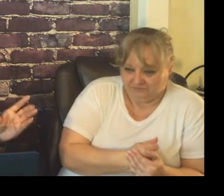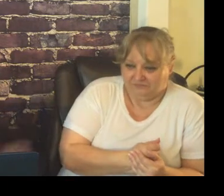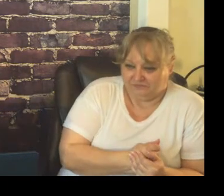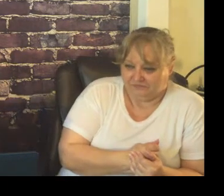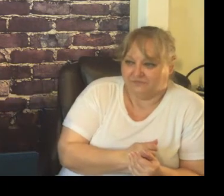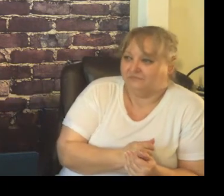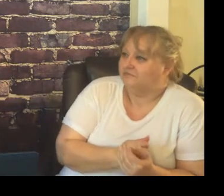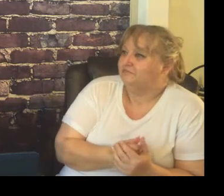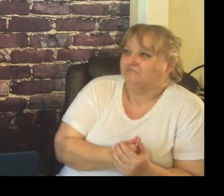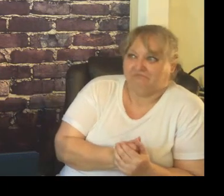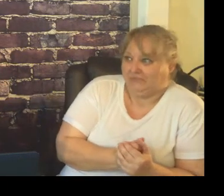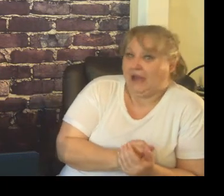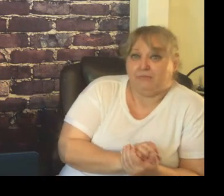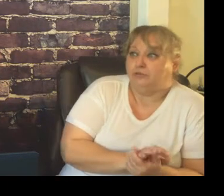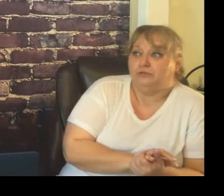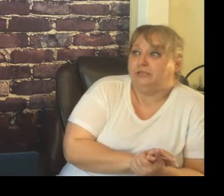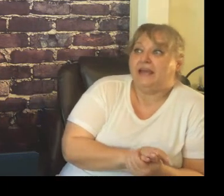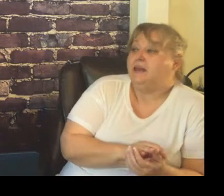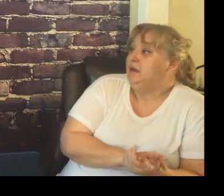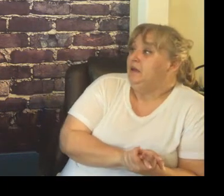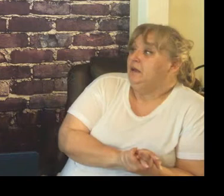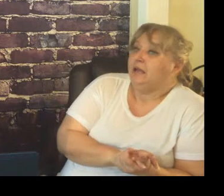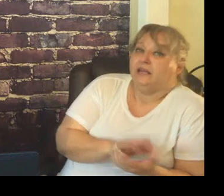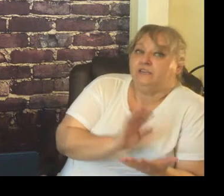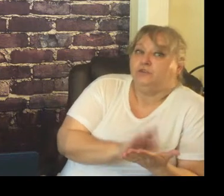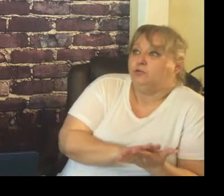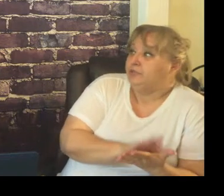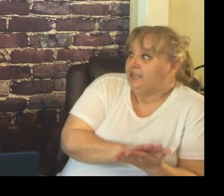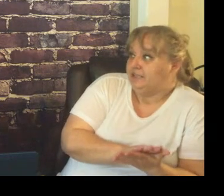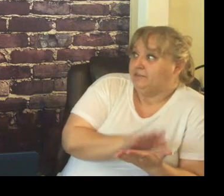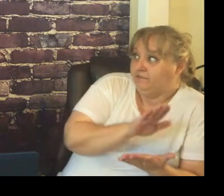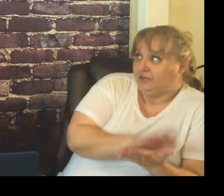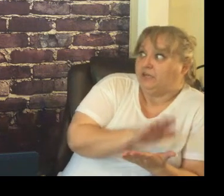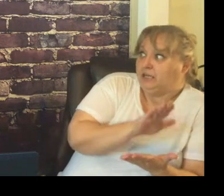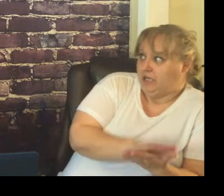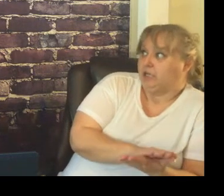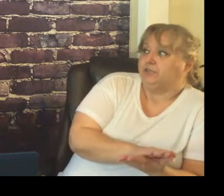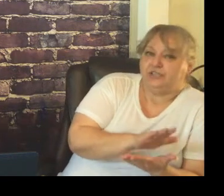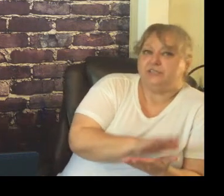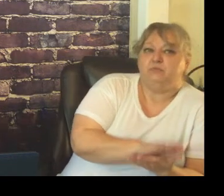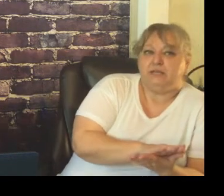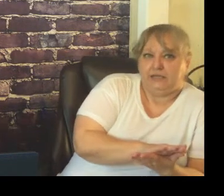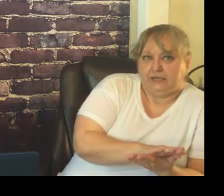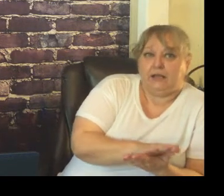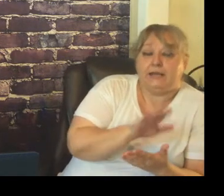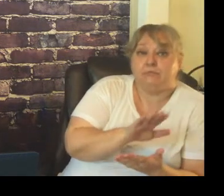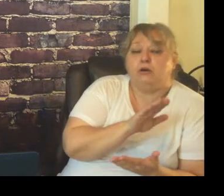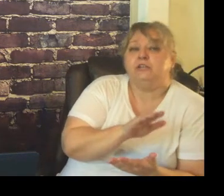discipline itself absolutely because don't want to miss anything and if your routines are very clear since the beginning and I'm talking